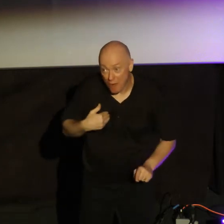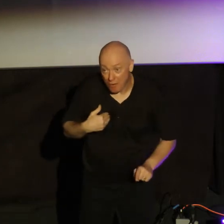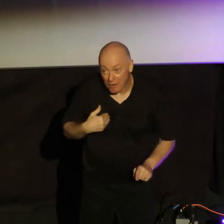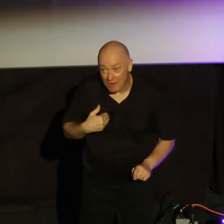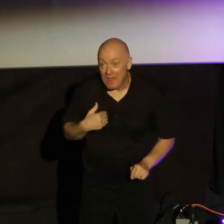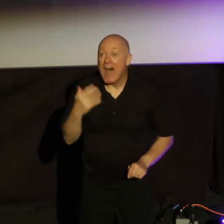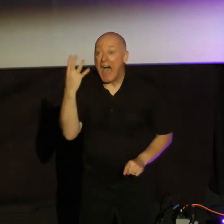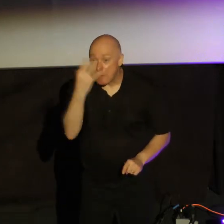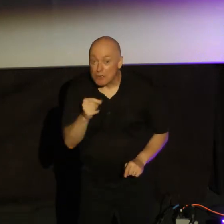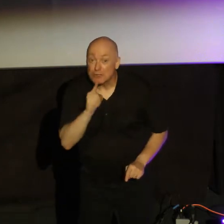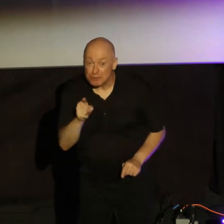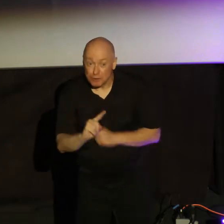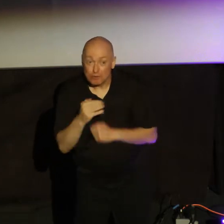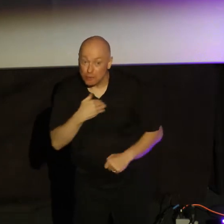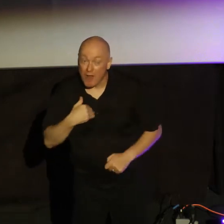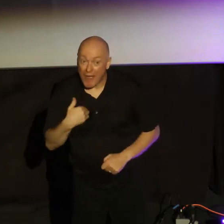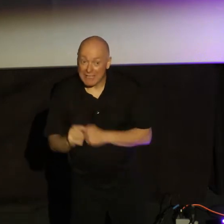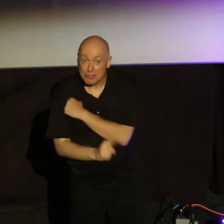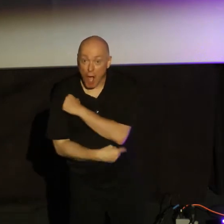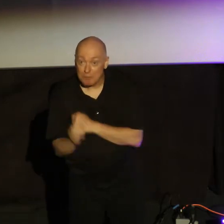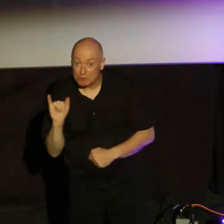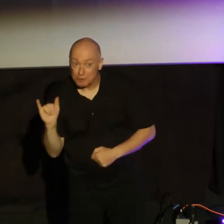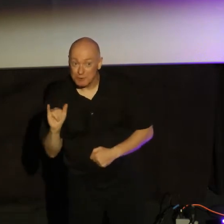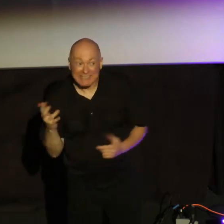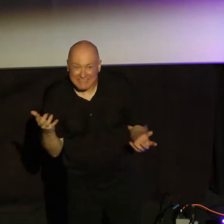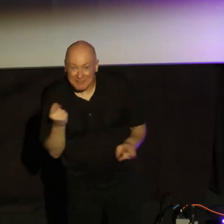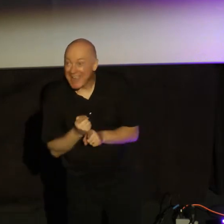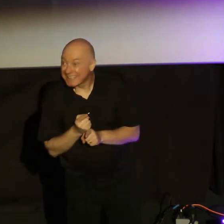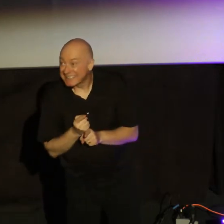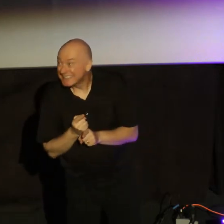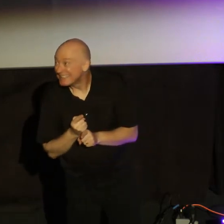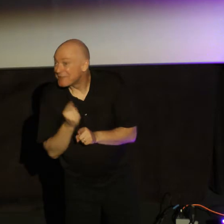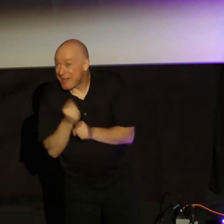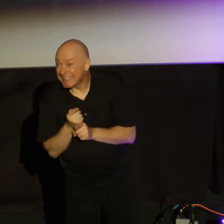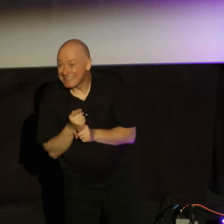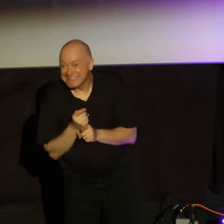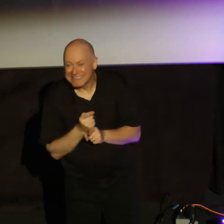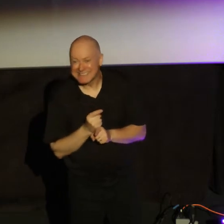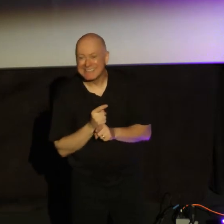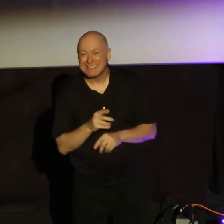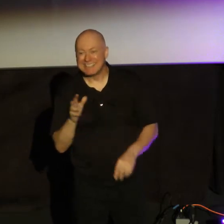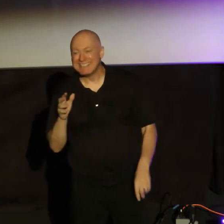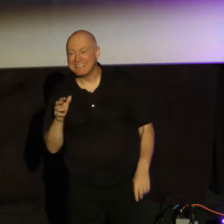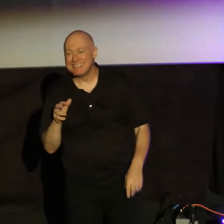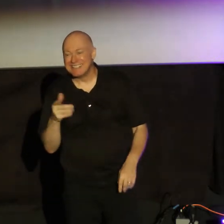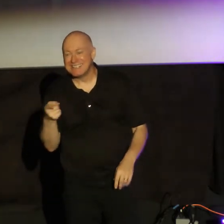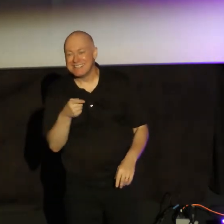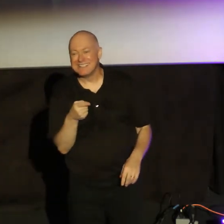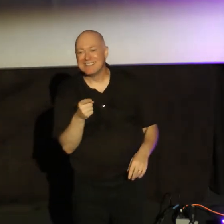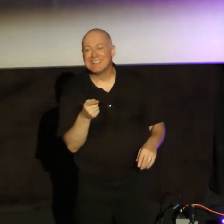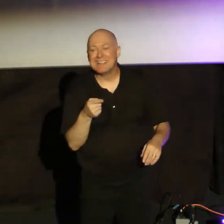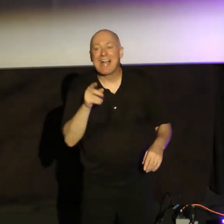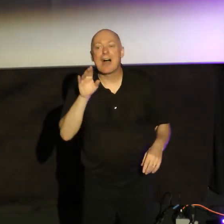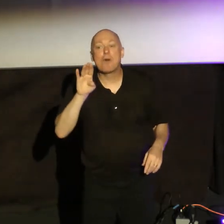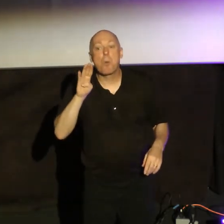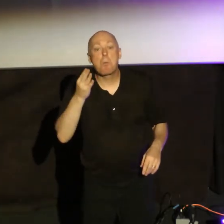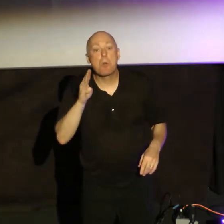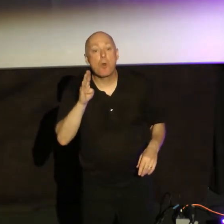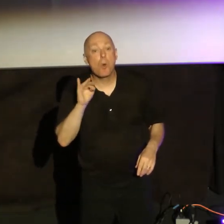you guys have garbage, and someone picks it up, right? Is that true? Yes? You've got blue bins. actually lived in Oakville for a little bit of time, and we had, for the